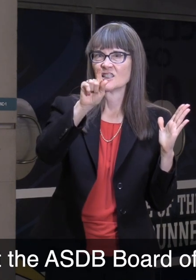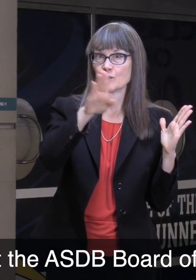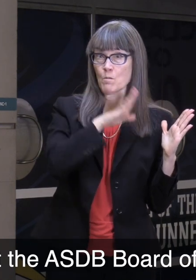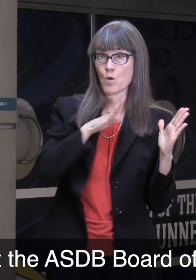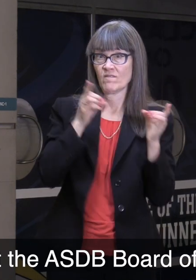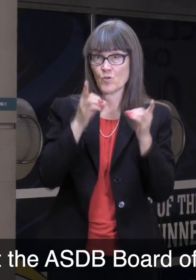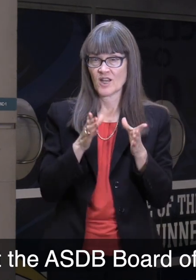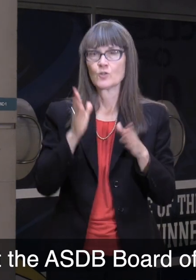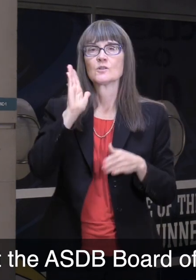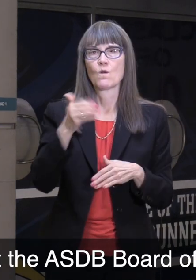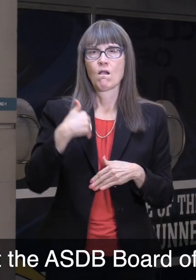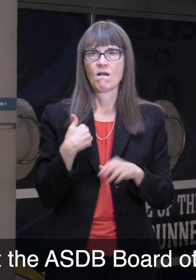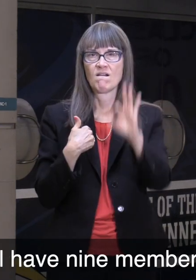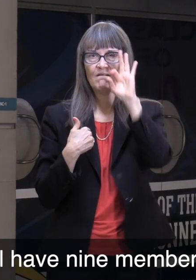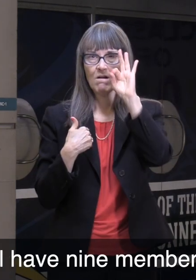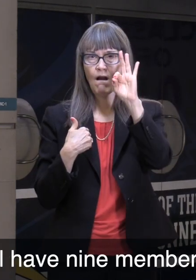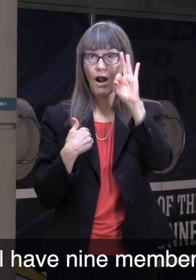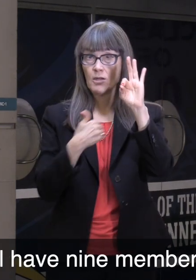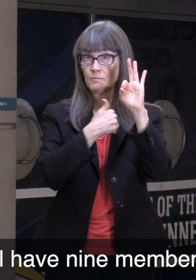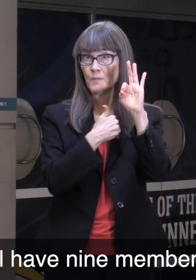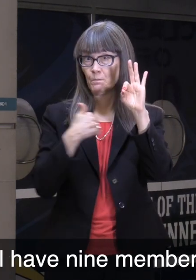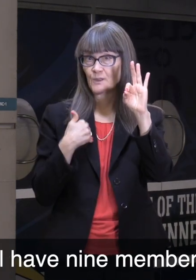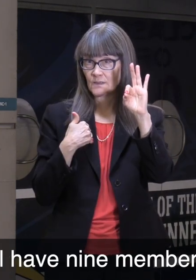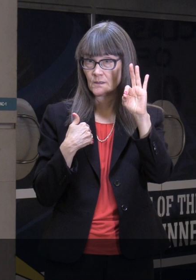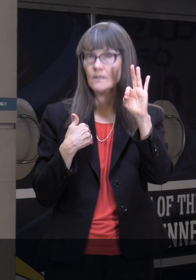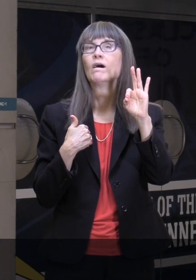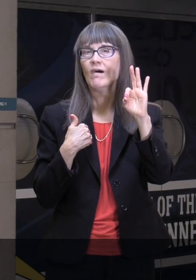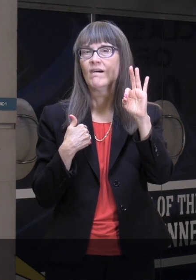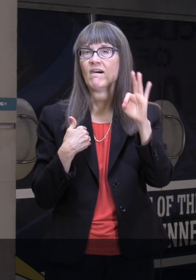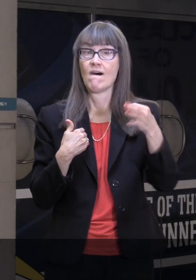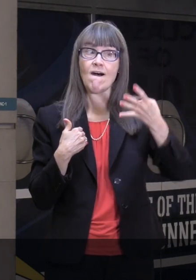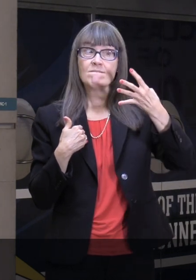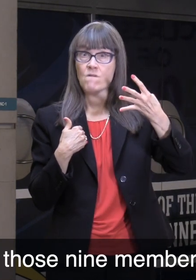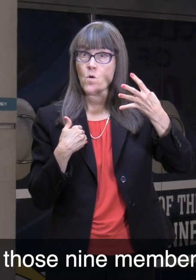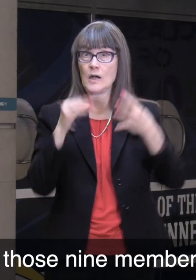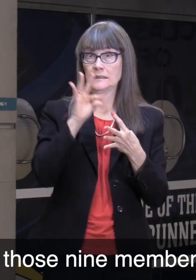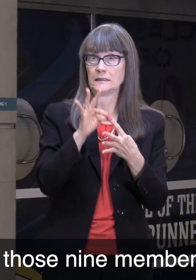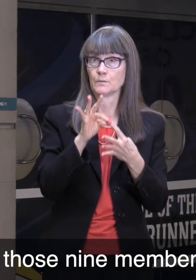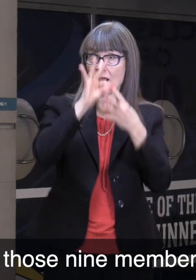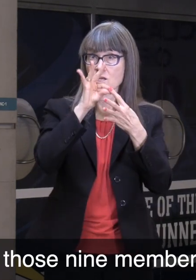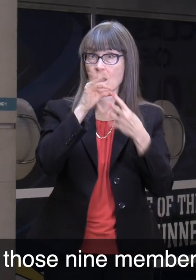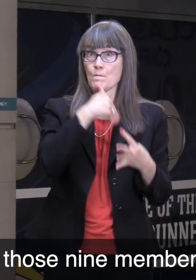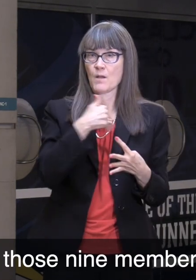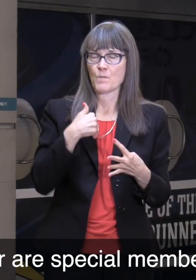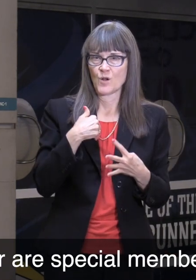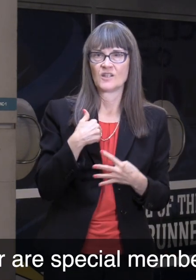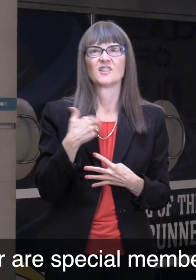the ASDB Board of Directors will have nine members. Of those nine members, four are